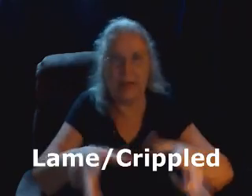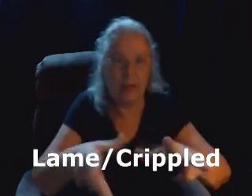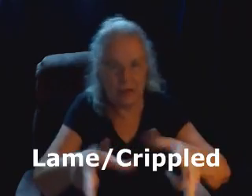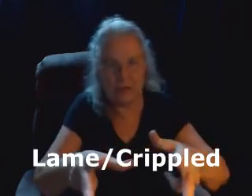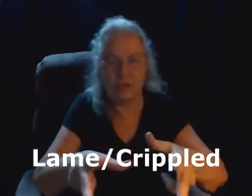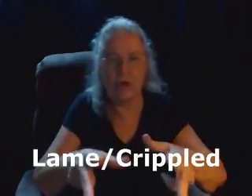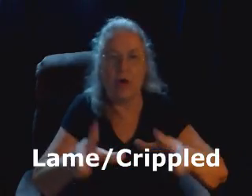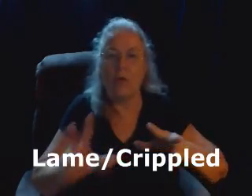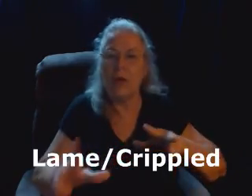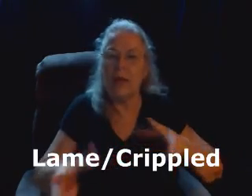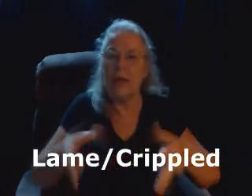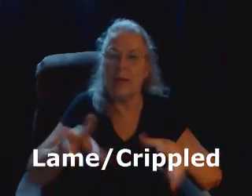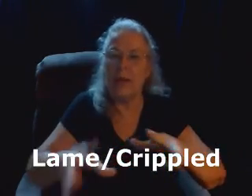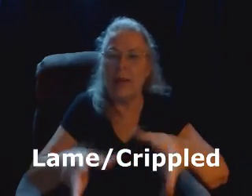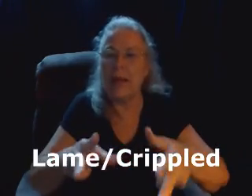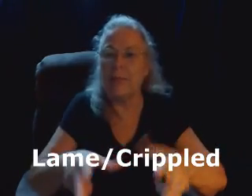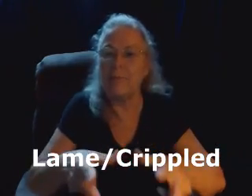as you go. Lame.